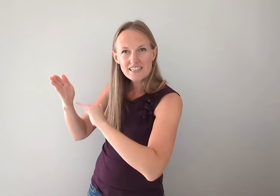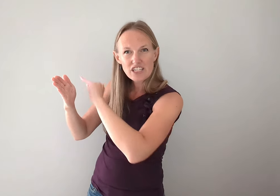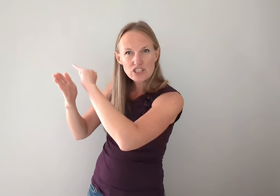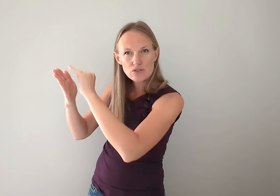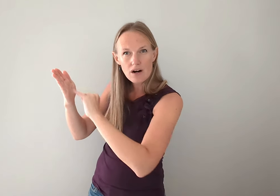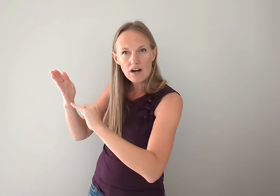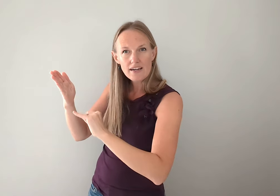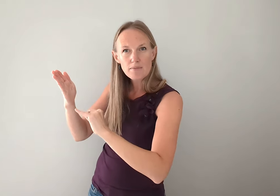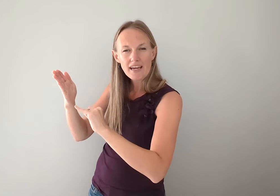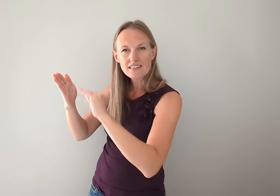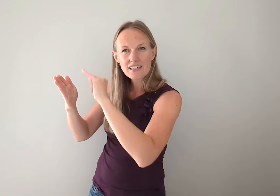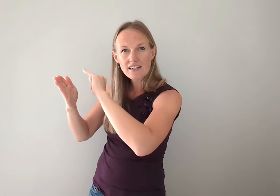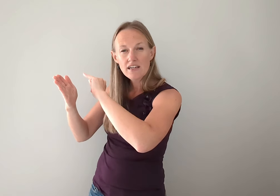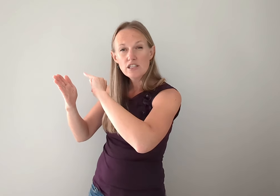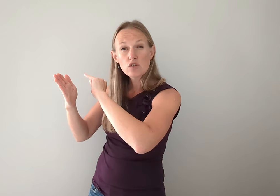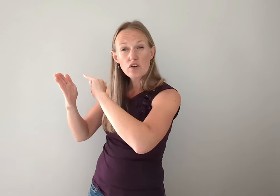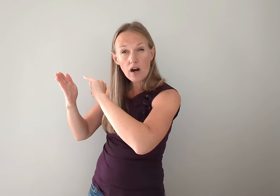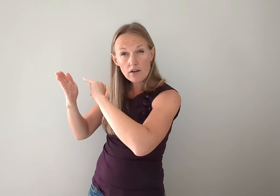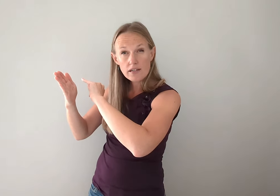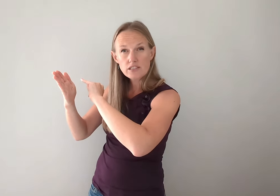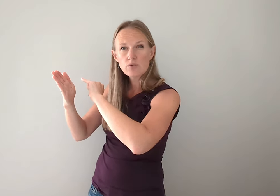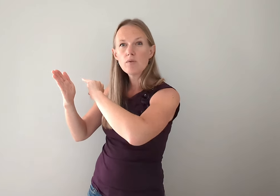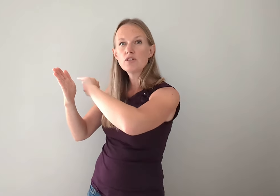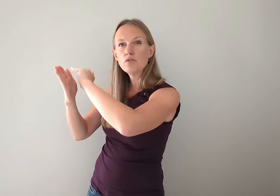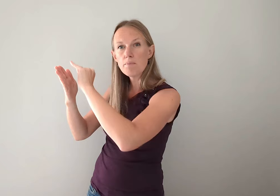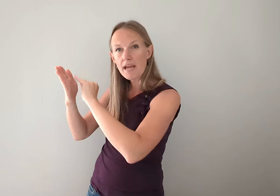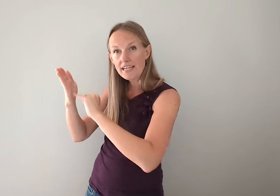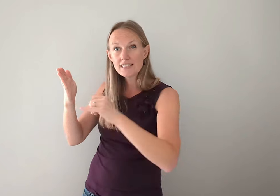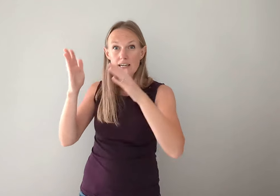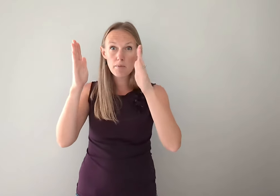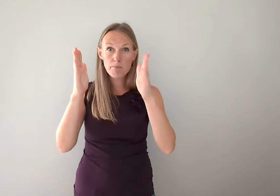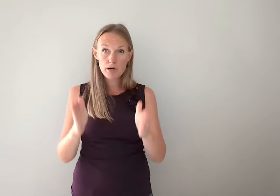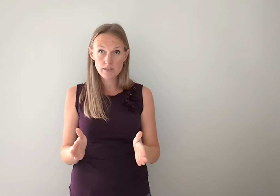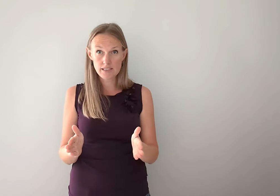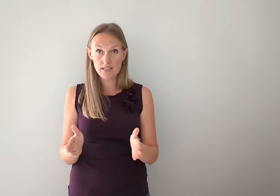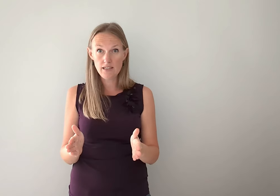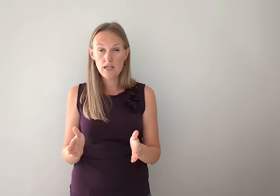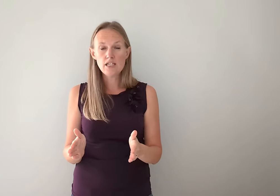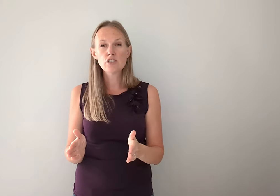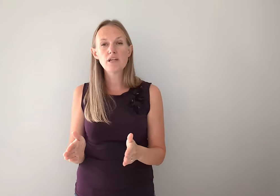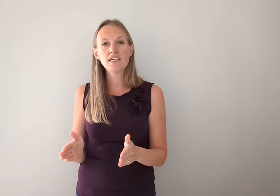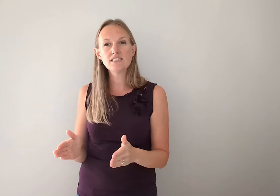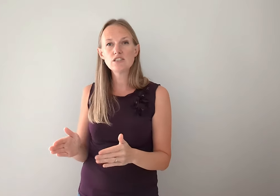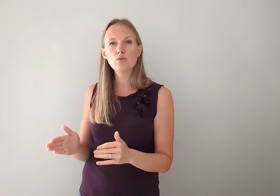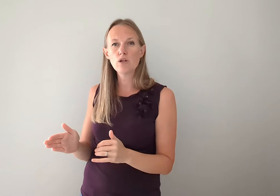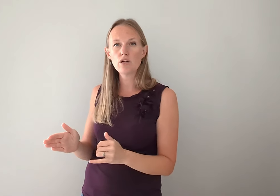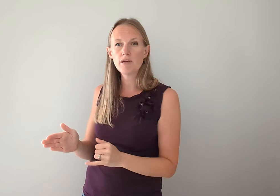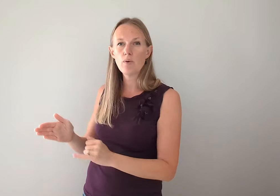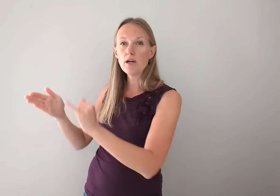like your drawing or painting. So for artists, we would do the painting person. So because this is going to be quick,